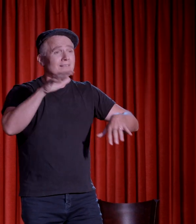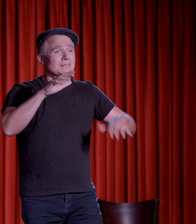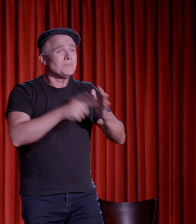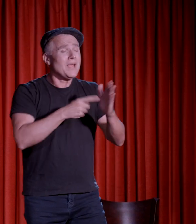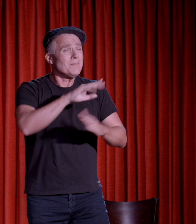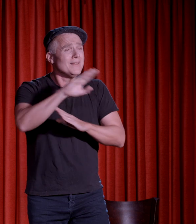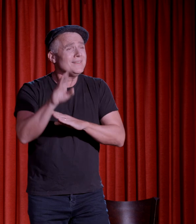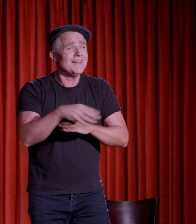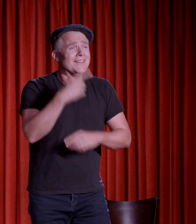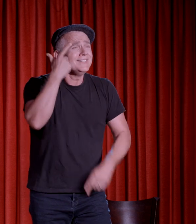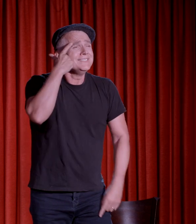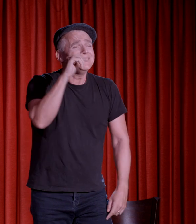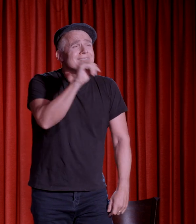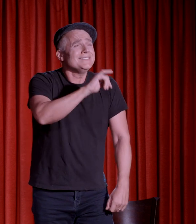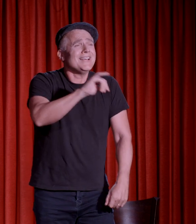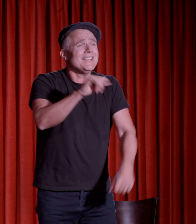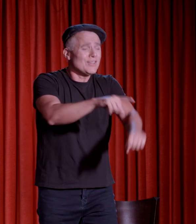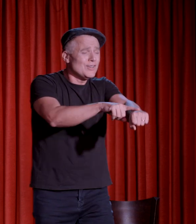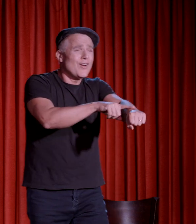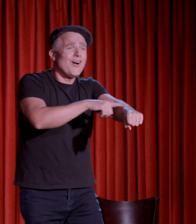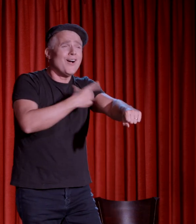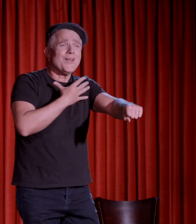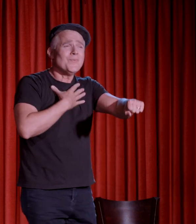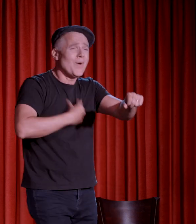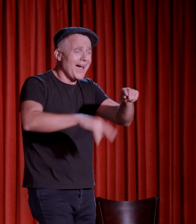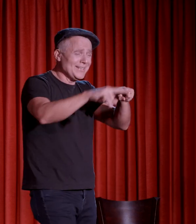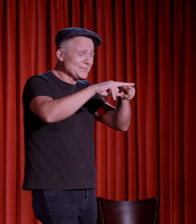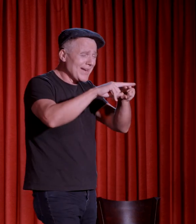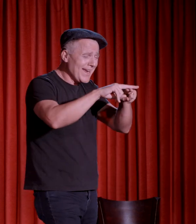sometimes at night you look like a long white train,